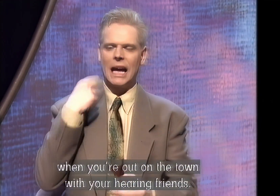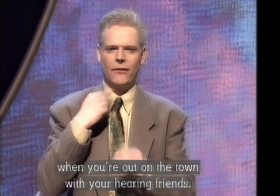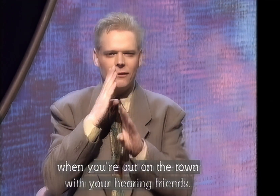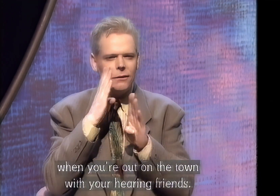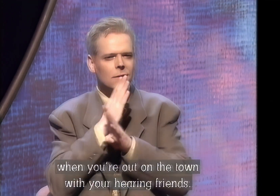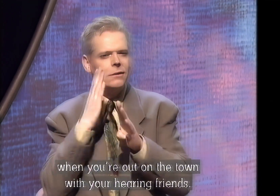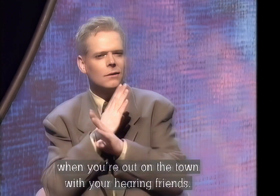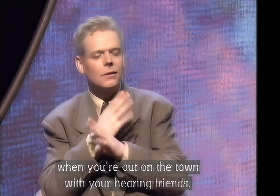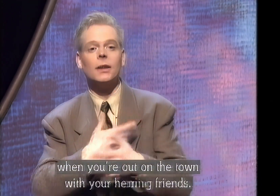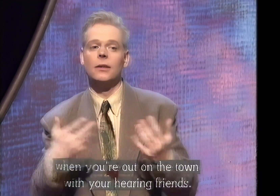hearing friends.